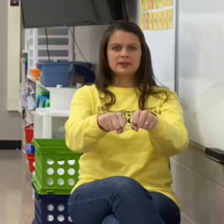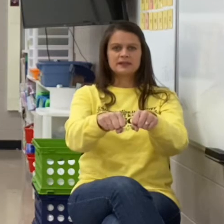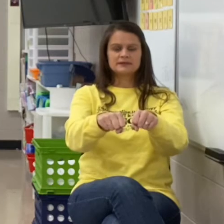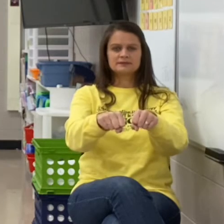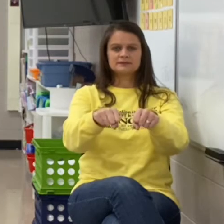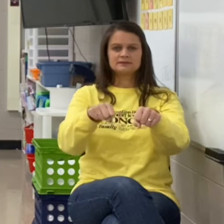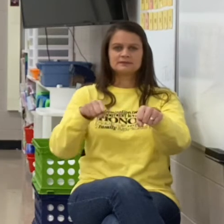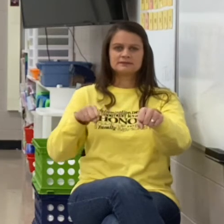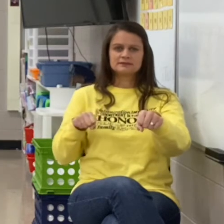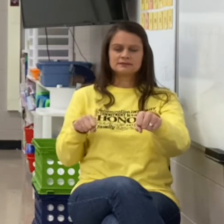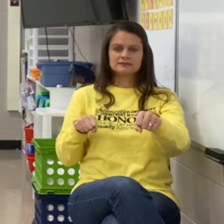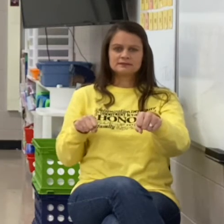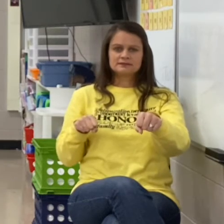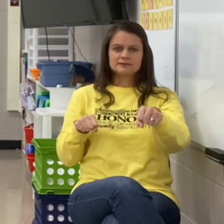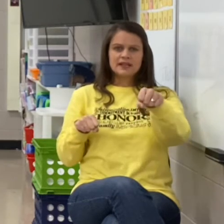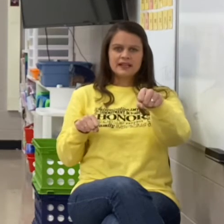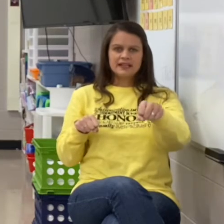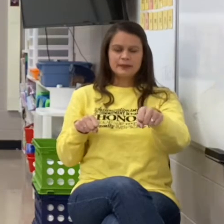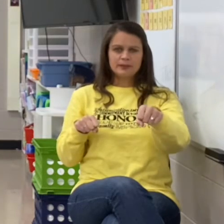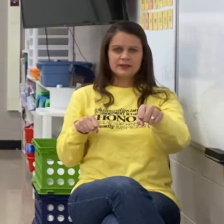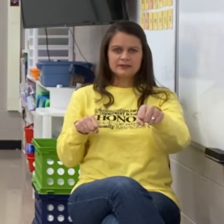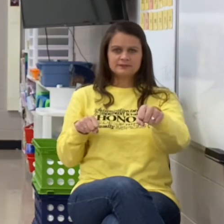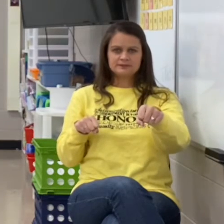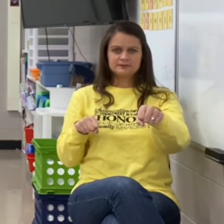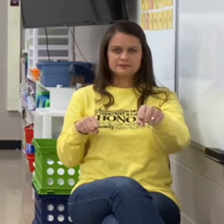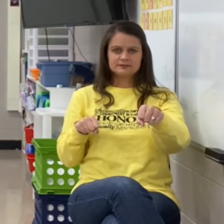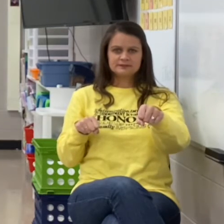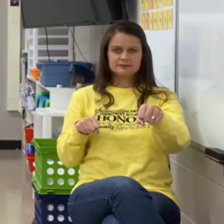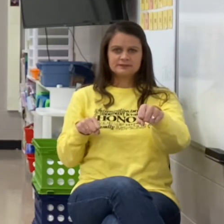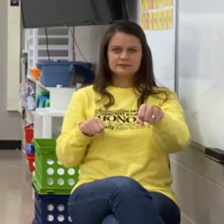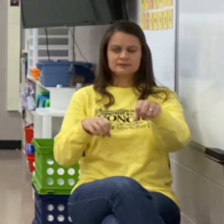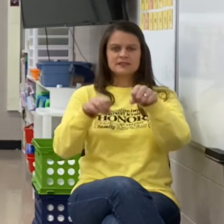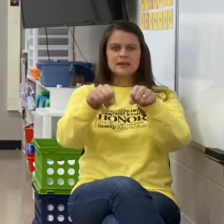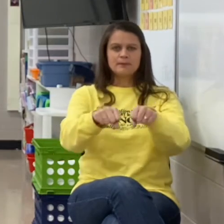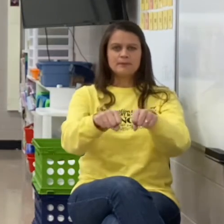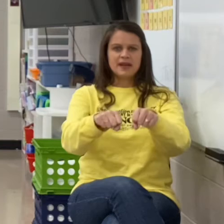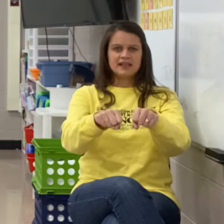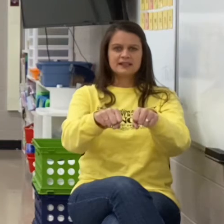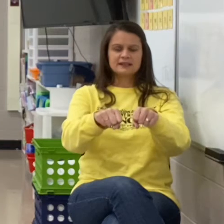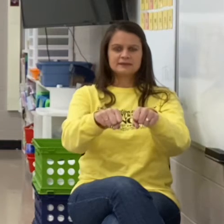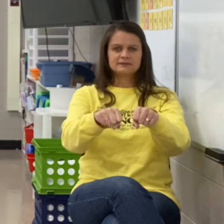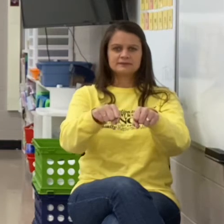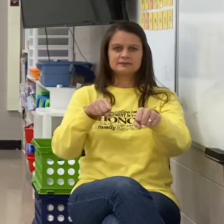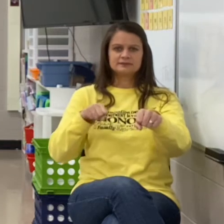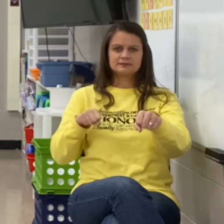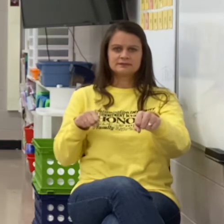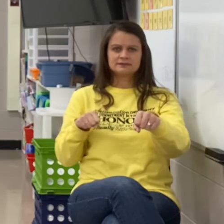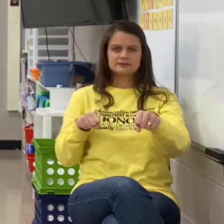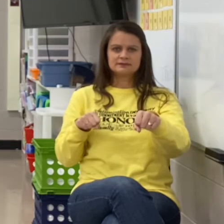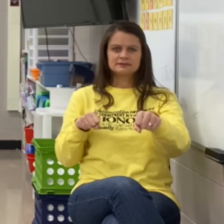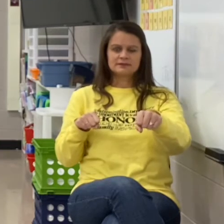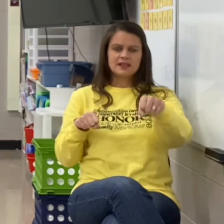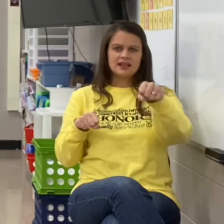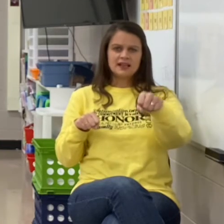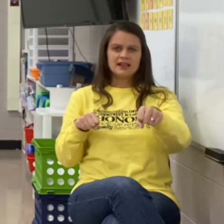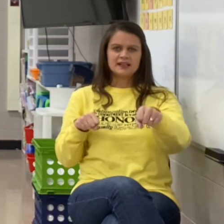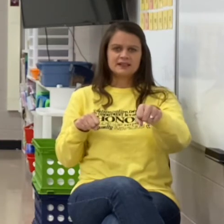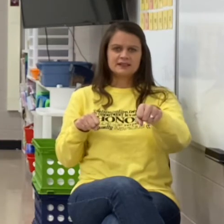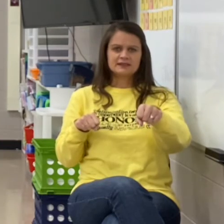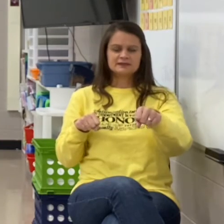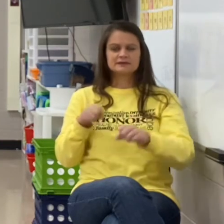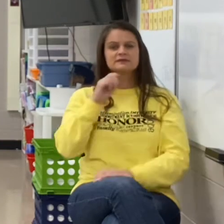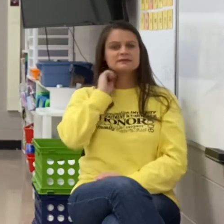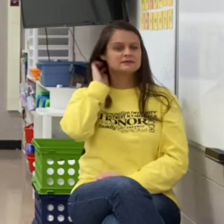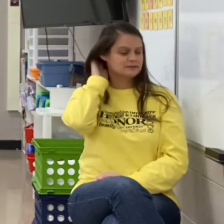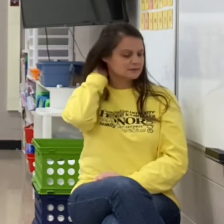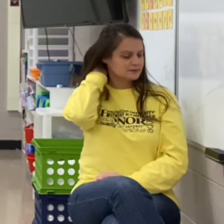Sip. Without the s. What's left? Ip. Word is beg. Beg. Without the b. What's left? Ed.